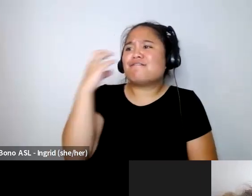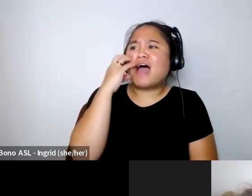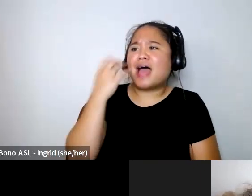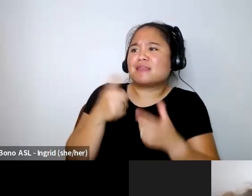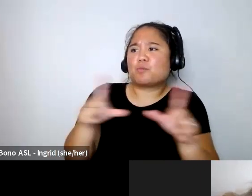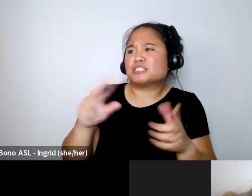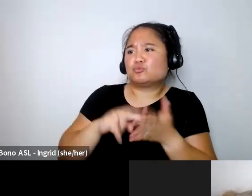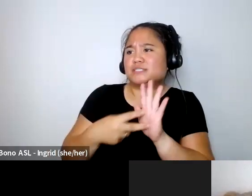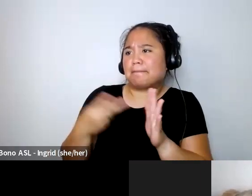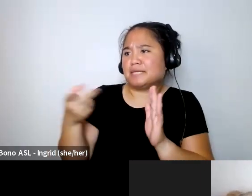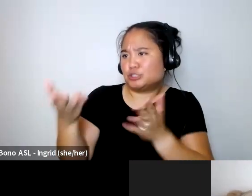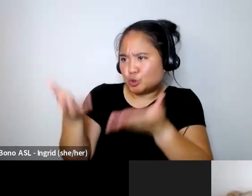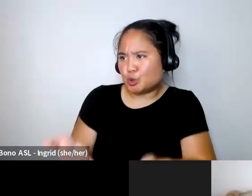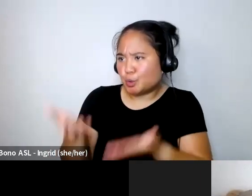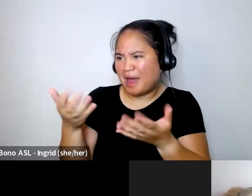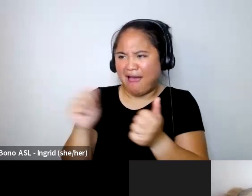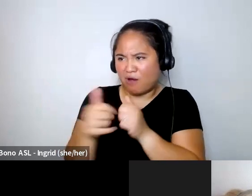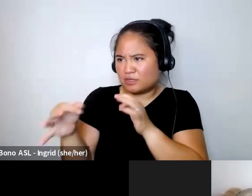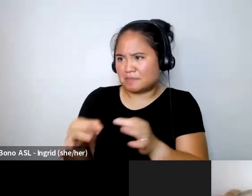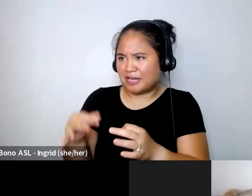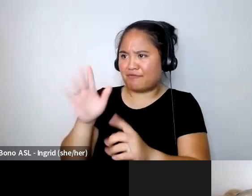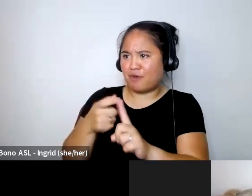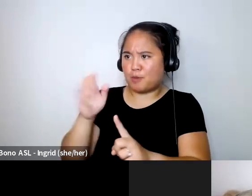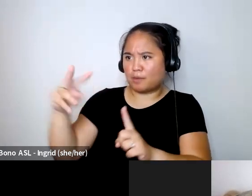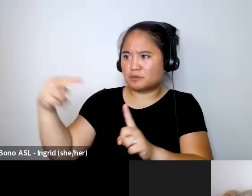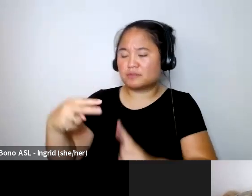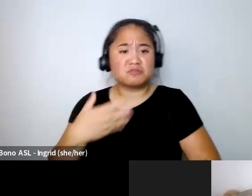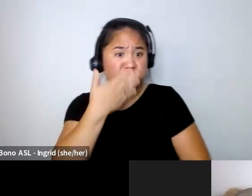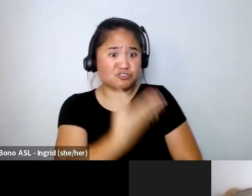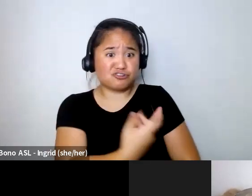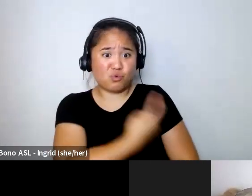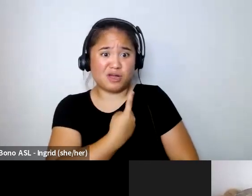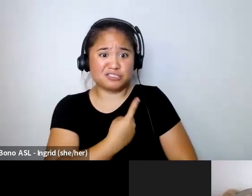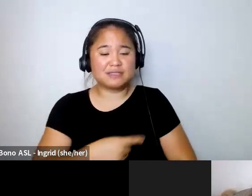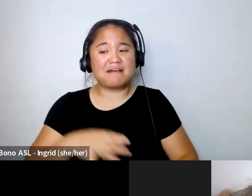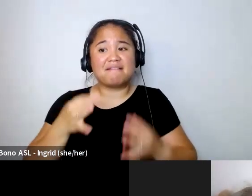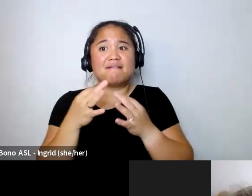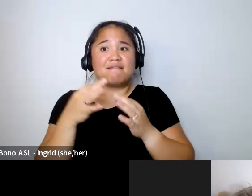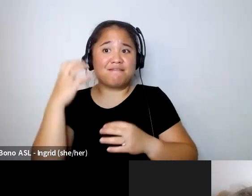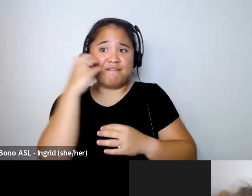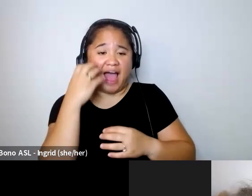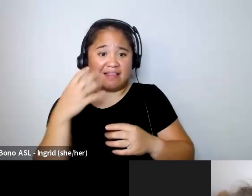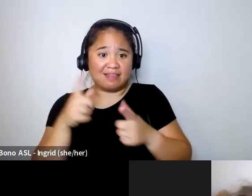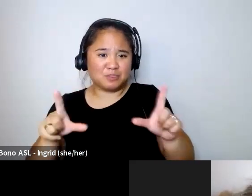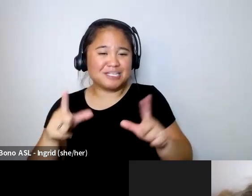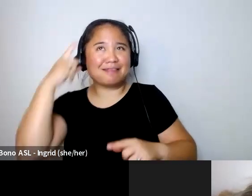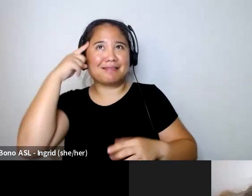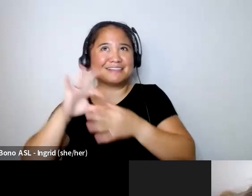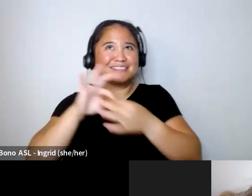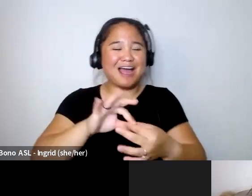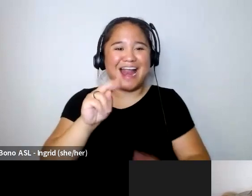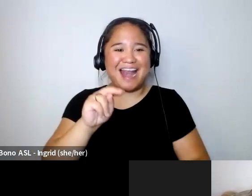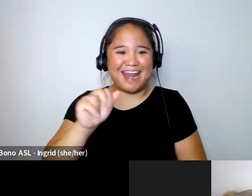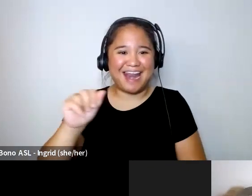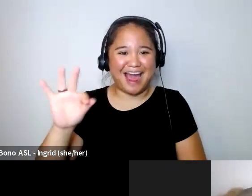good question fat liberation makes me think of nafta for one but